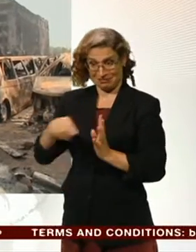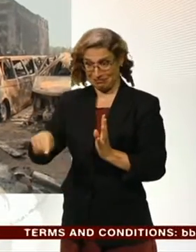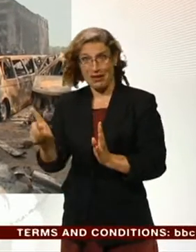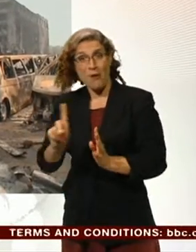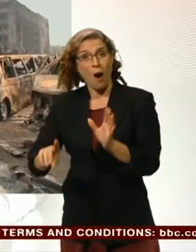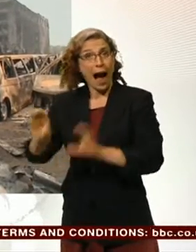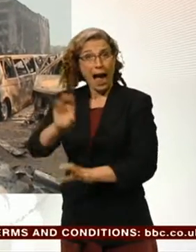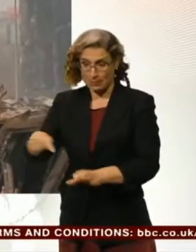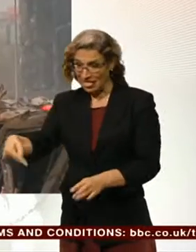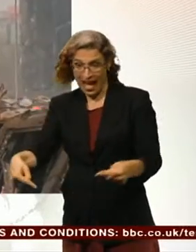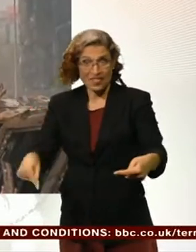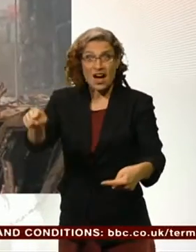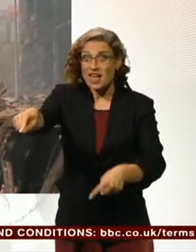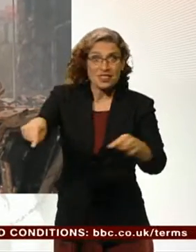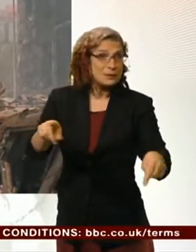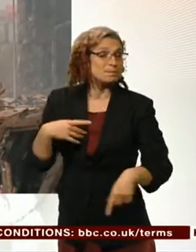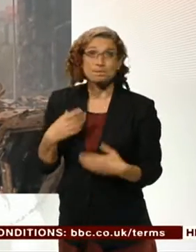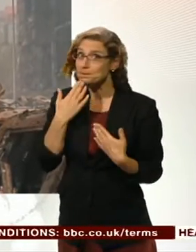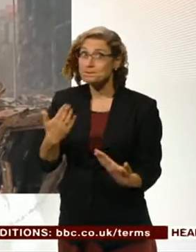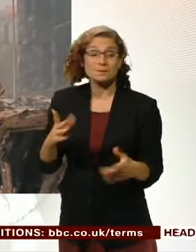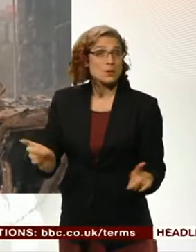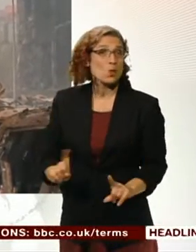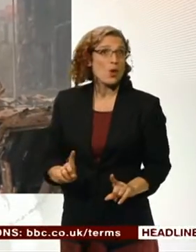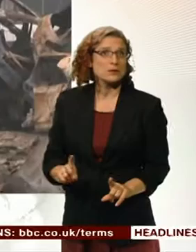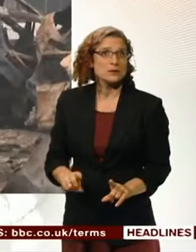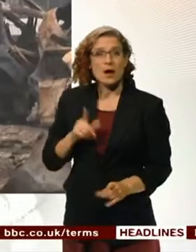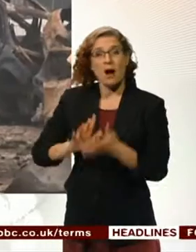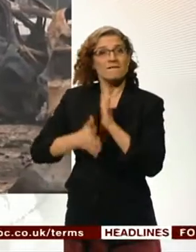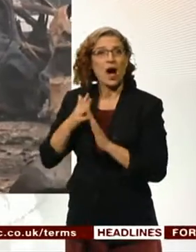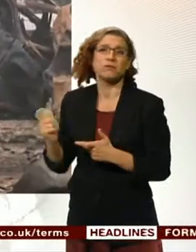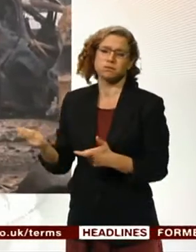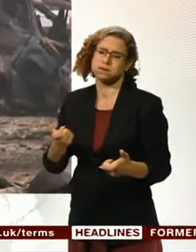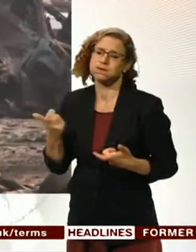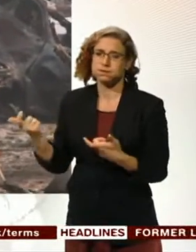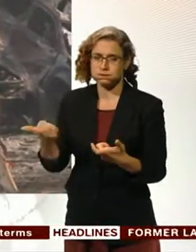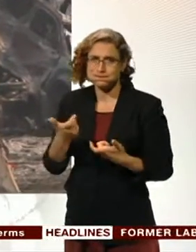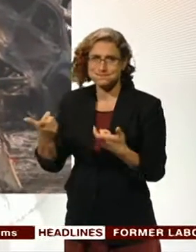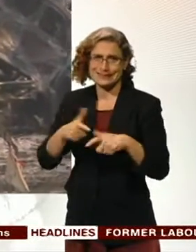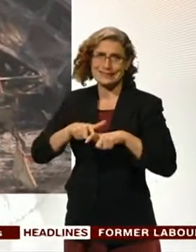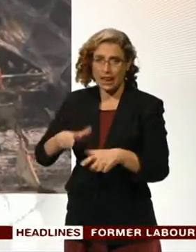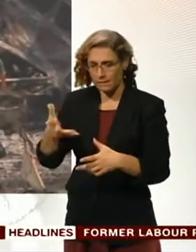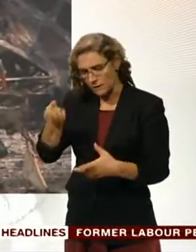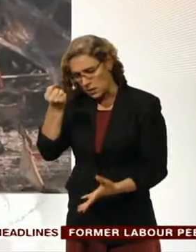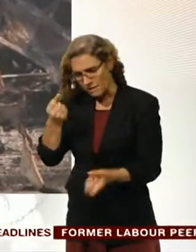highly toxic chemicals. But the fire crews work on and they're still removing bodies.